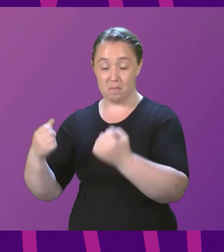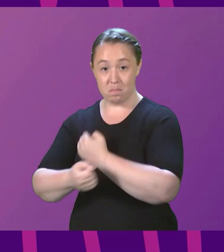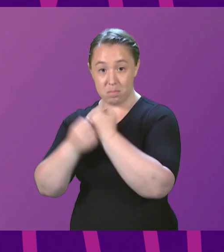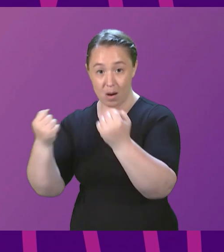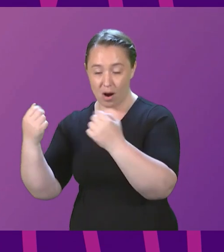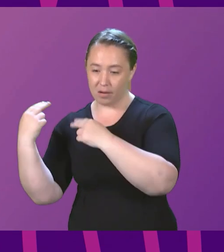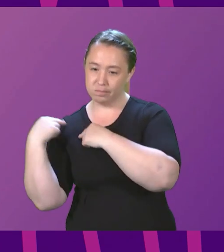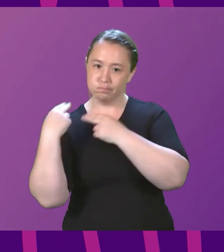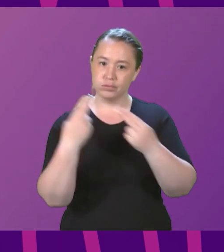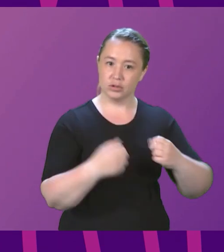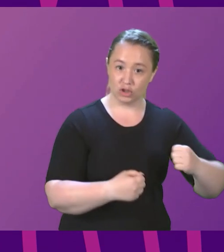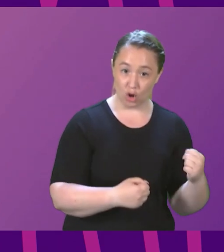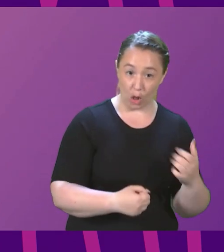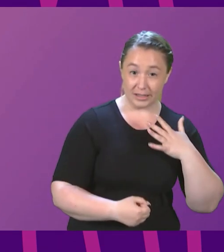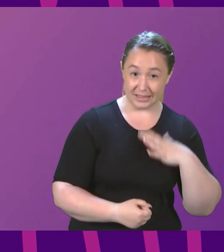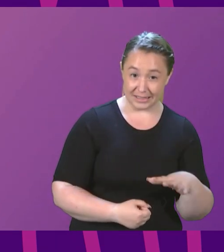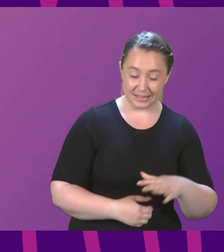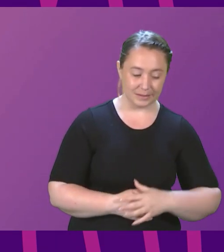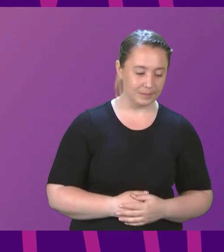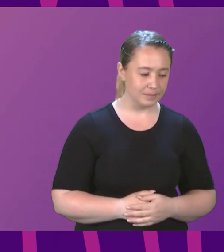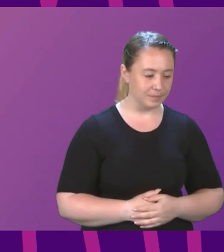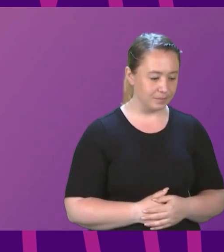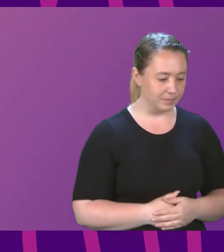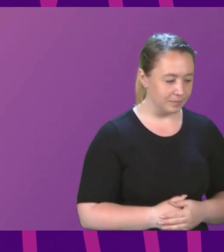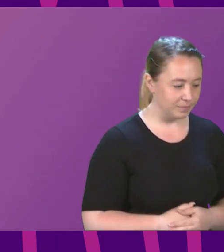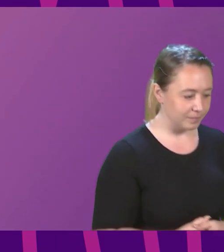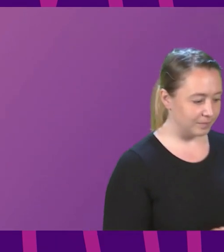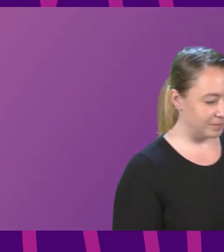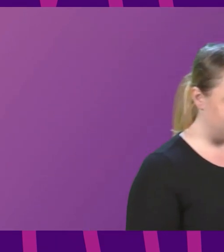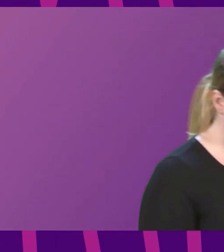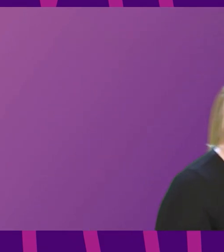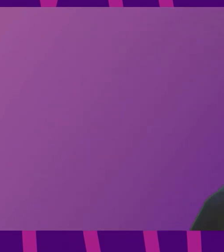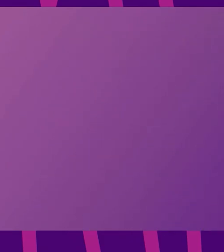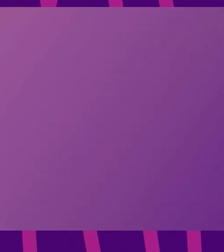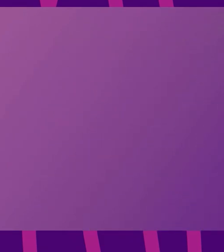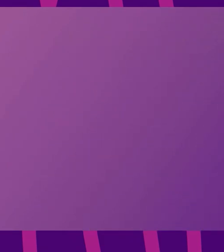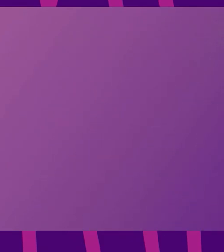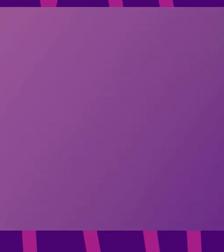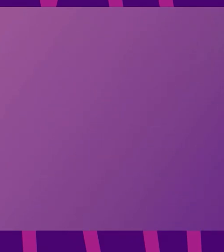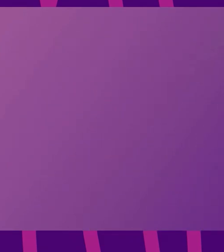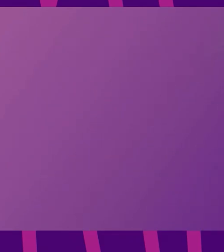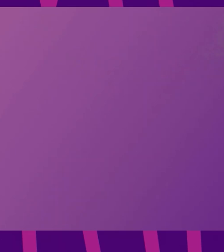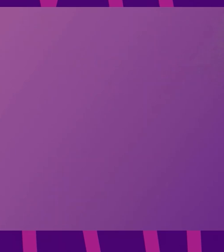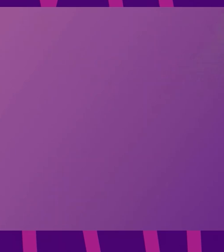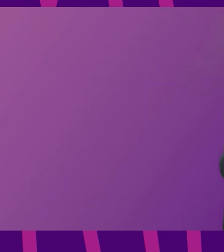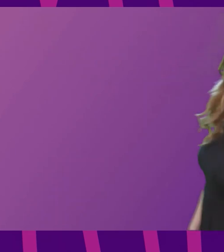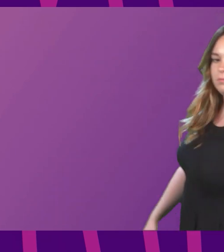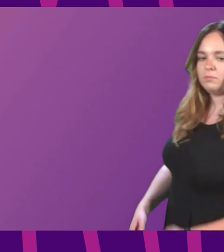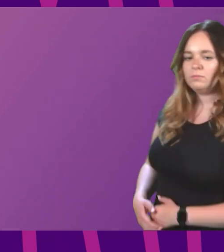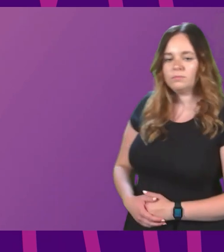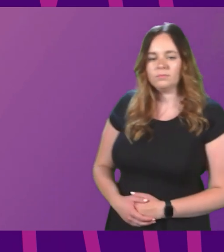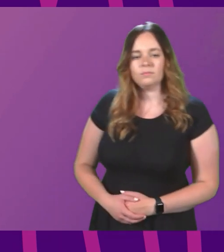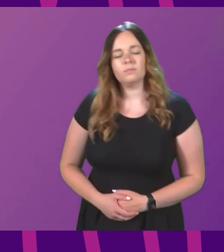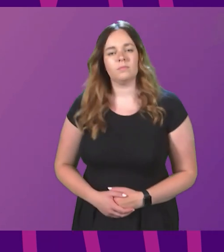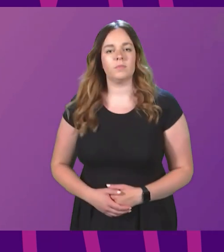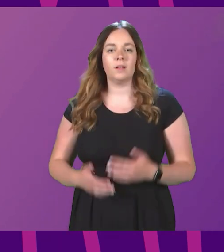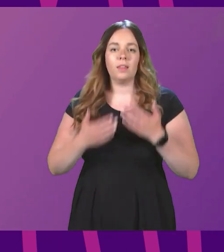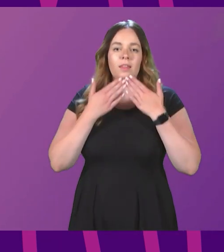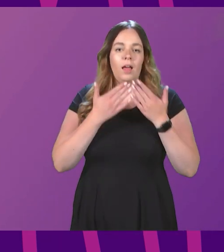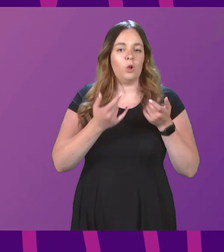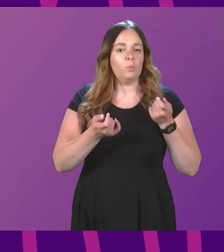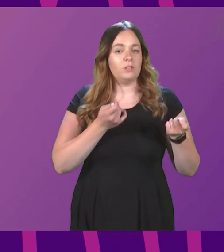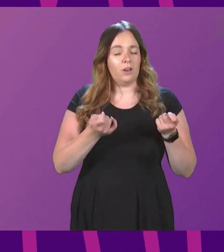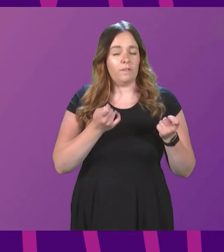parliament. Oliver Mundell to be followed by Christine Graham. Thank you, presiding officer. Did Westminster have the final say